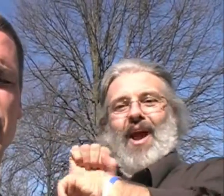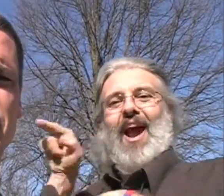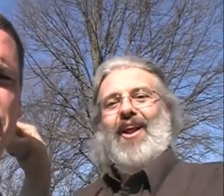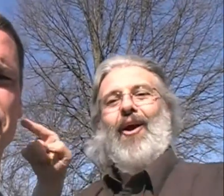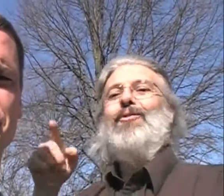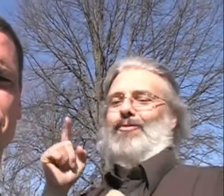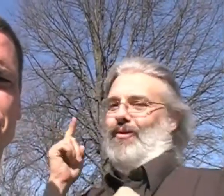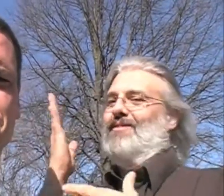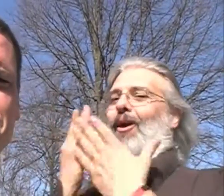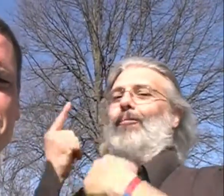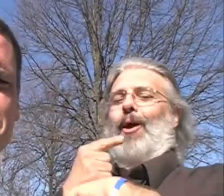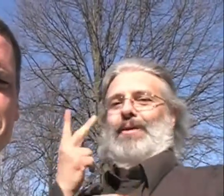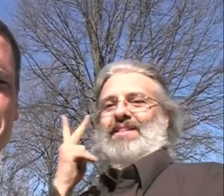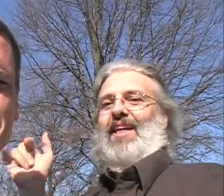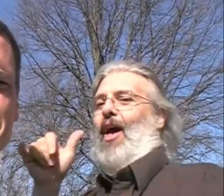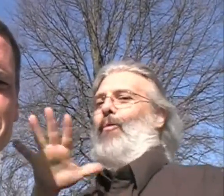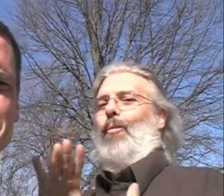in heaven. Thank you.